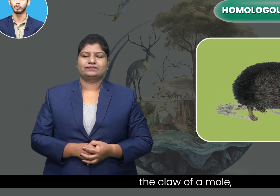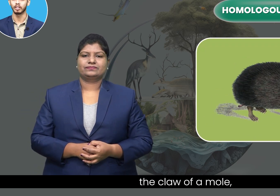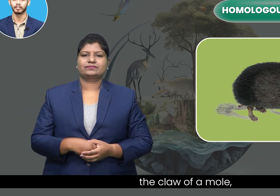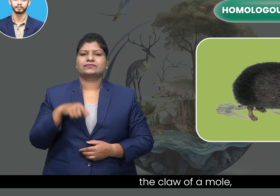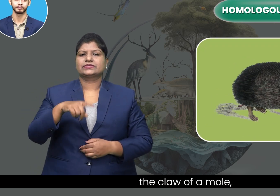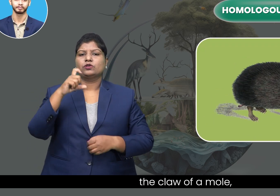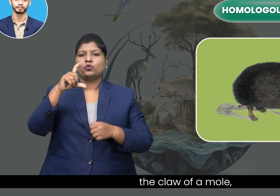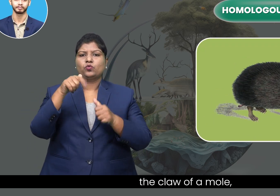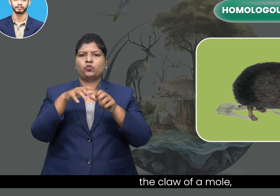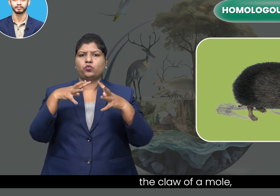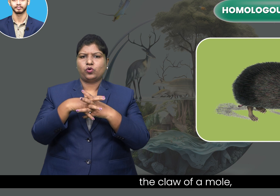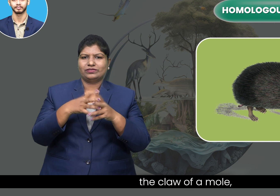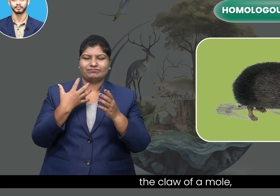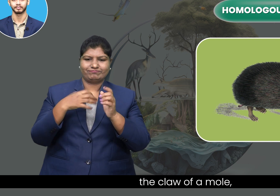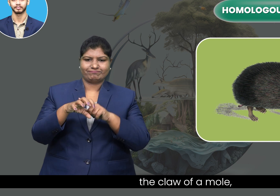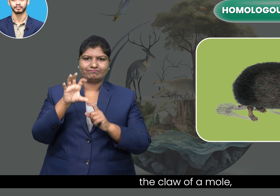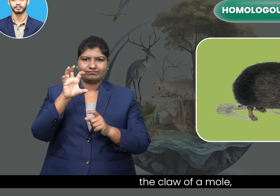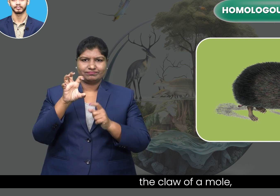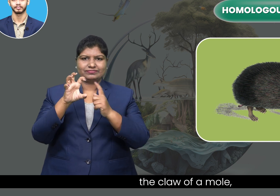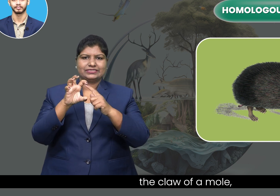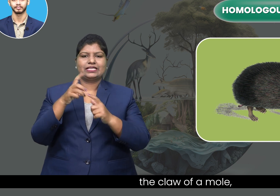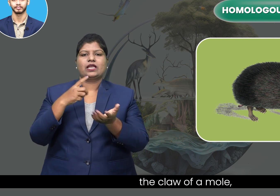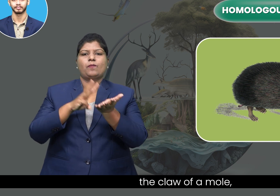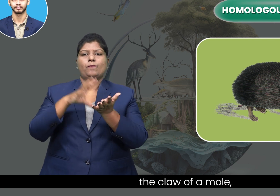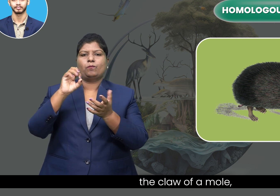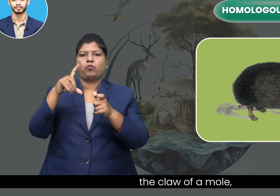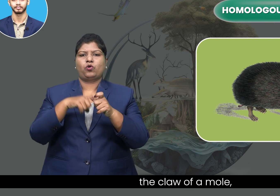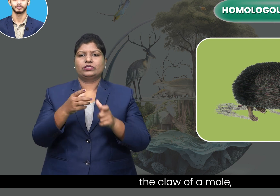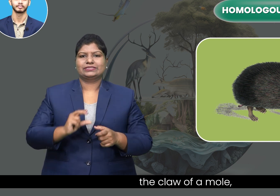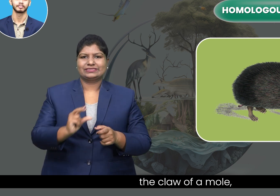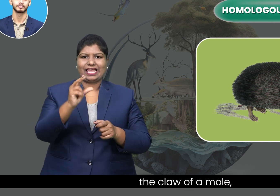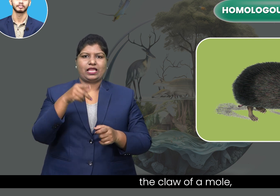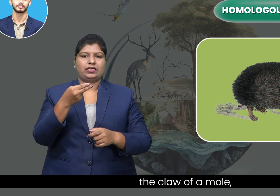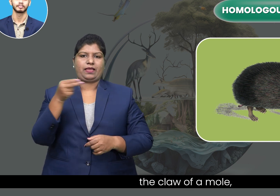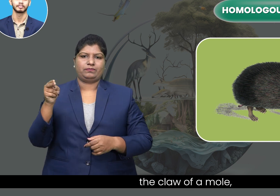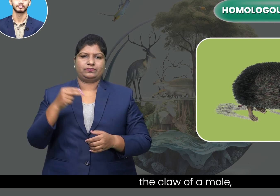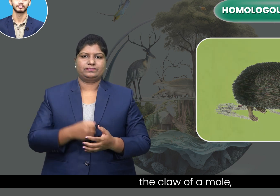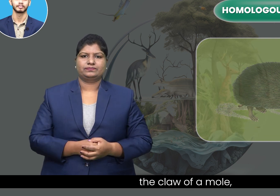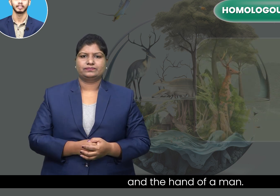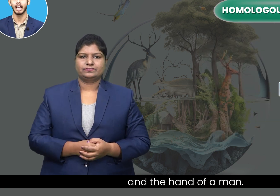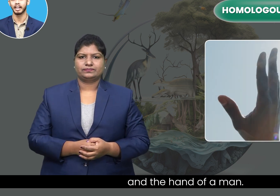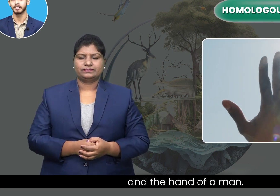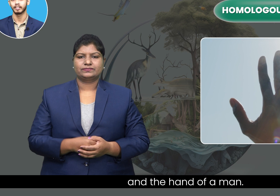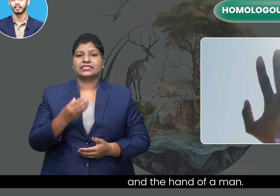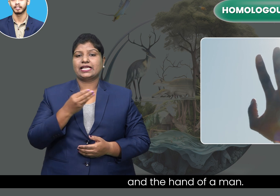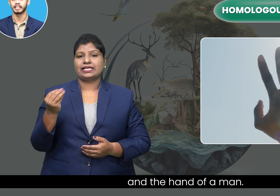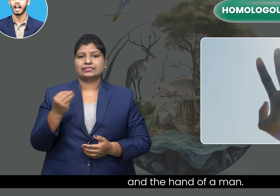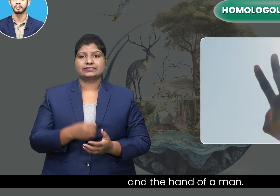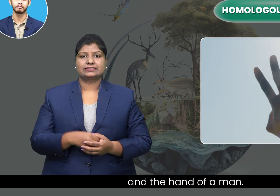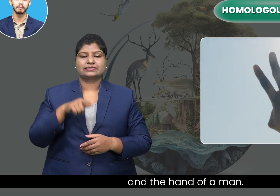mole and the hand of a